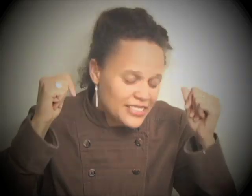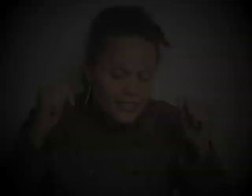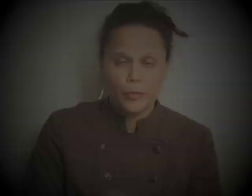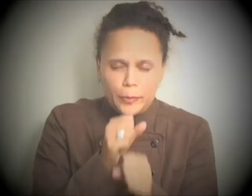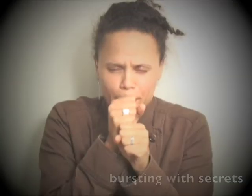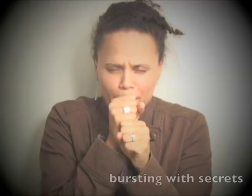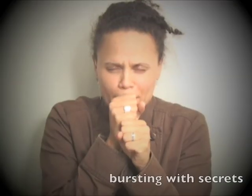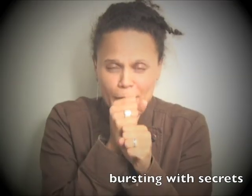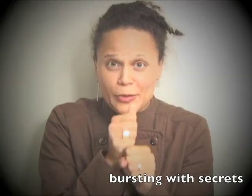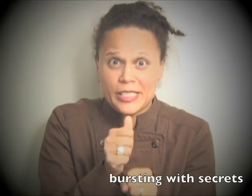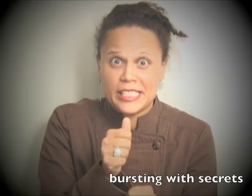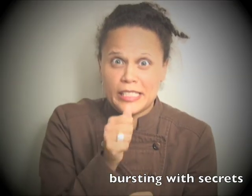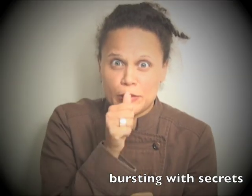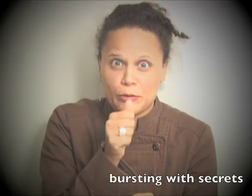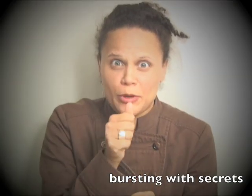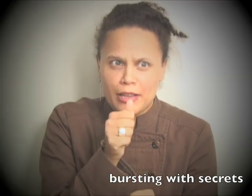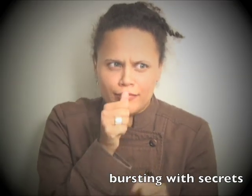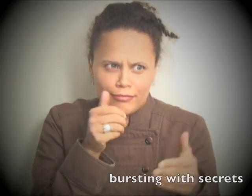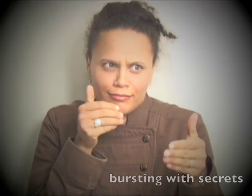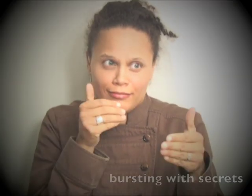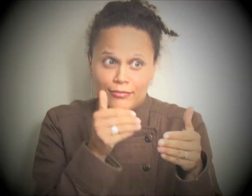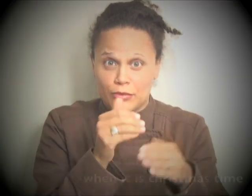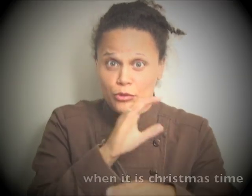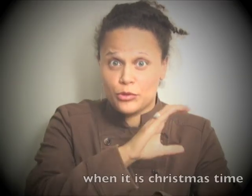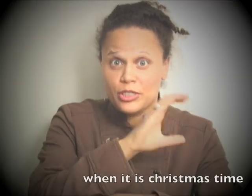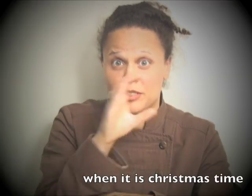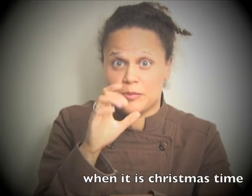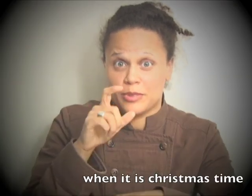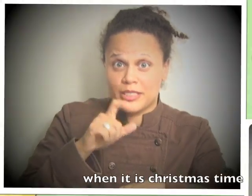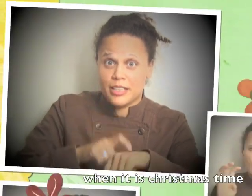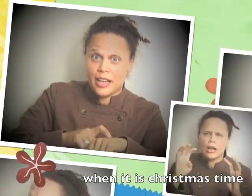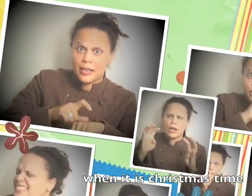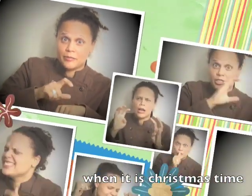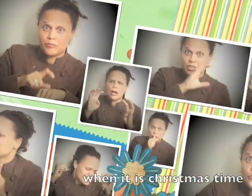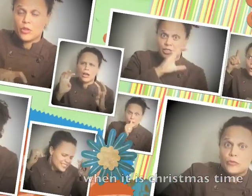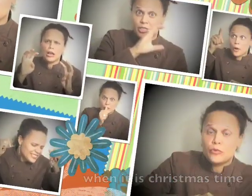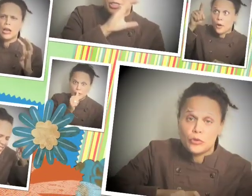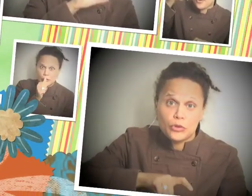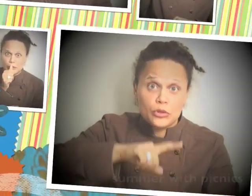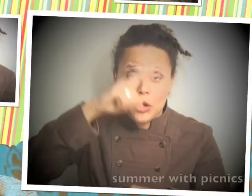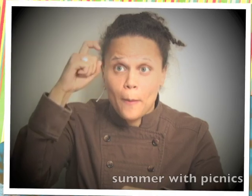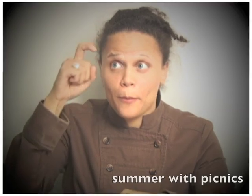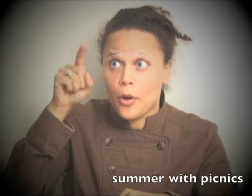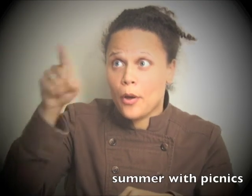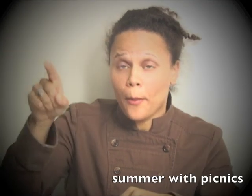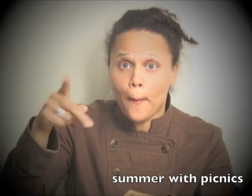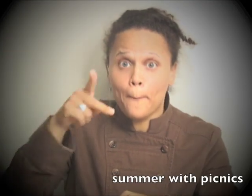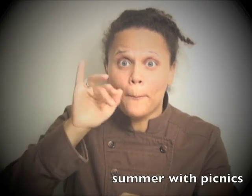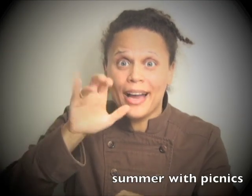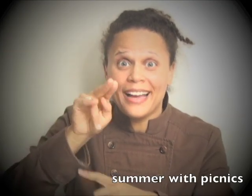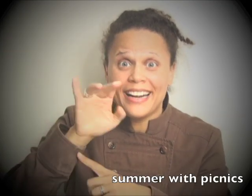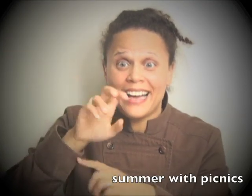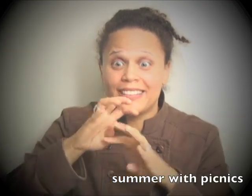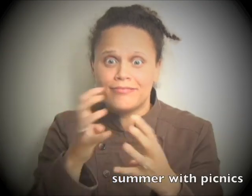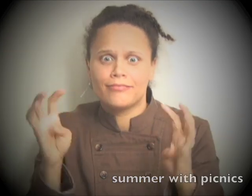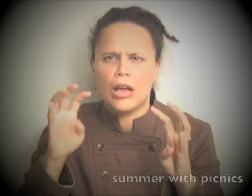Bursting with secrets when it's Christmas time Summer with picnics and